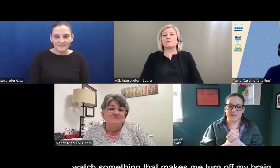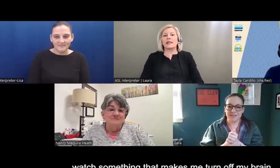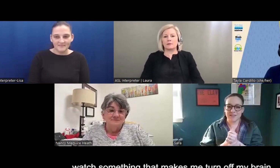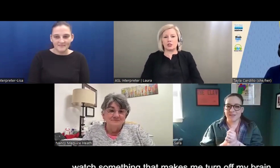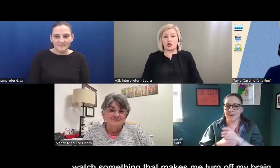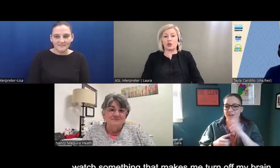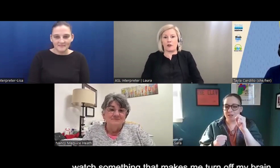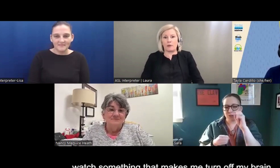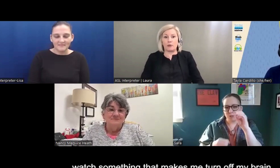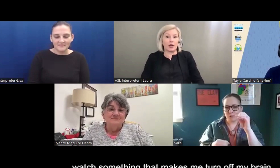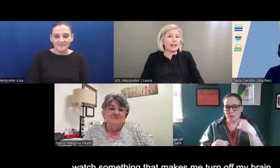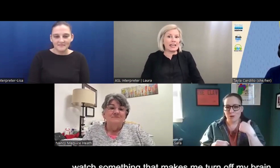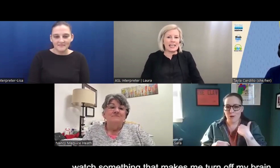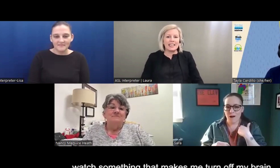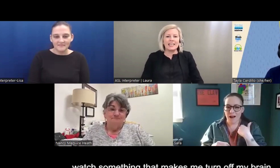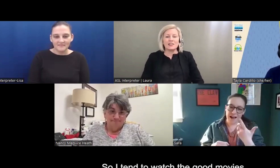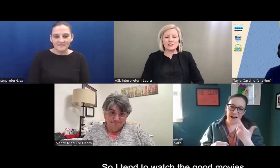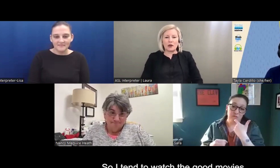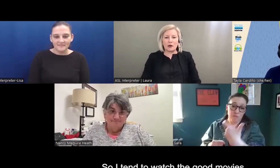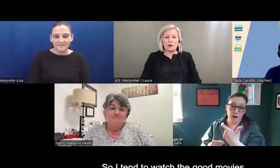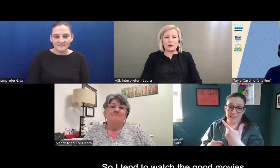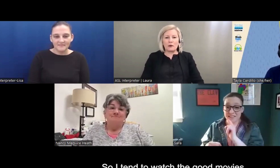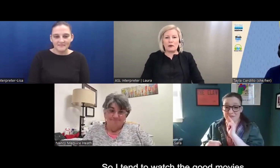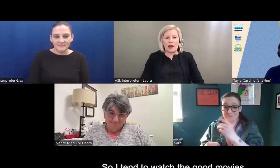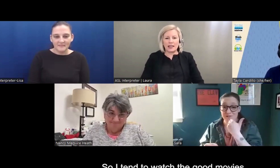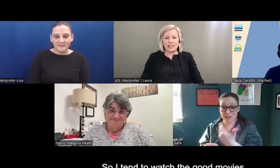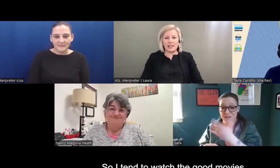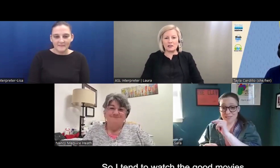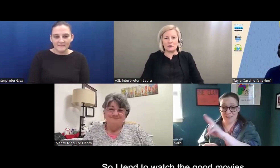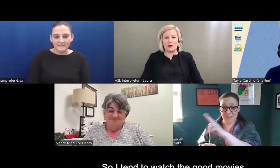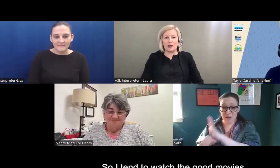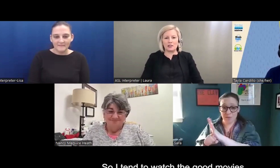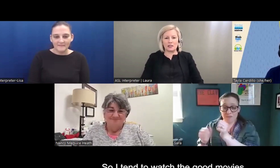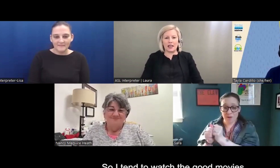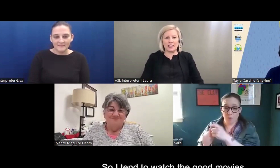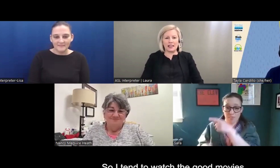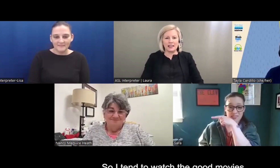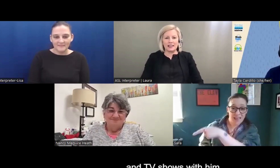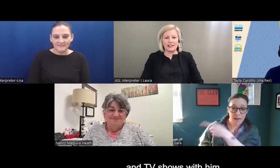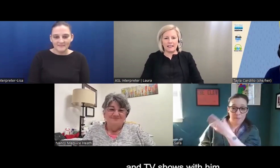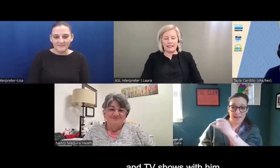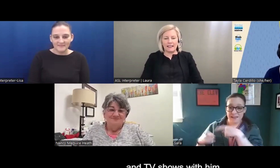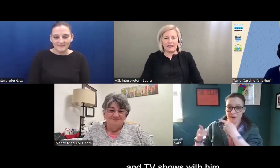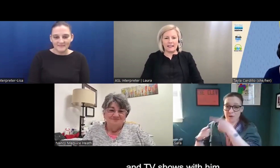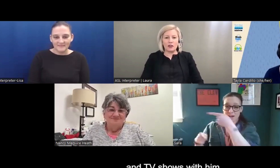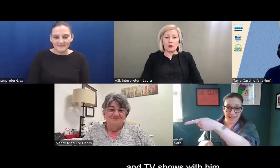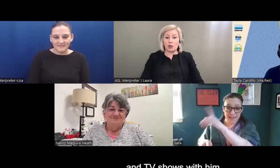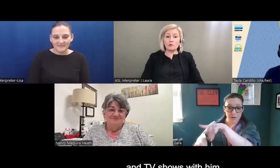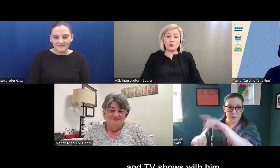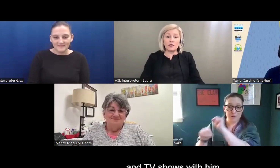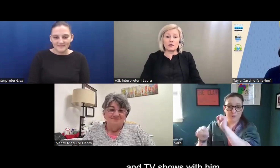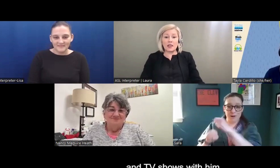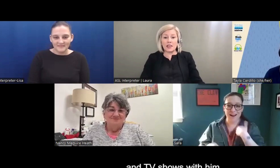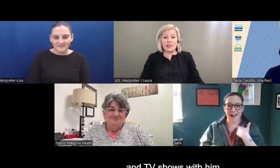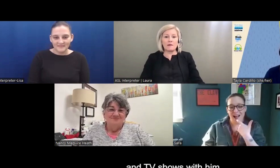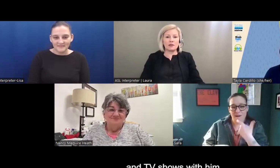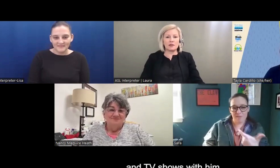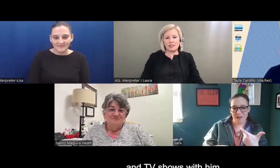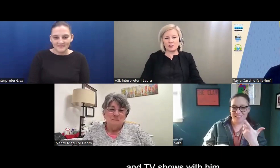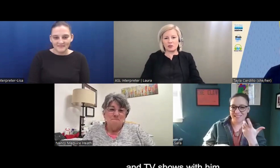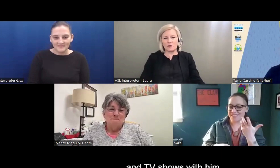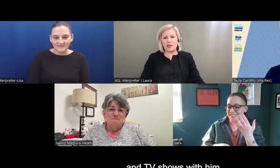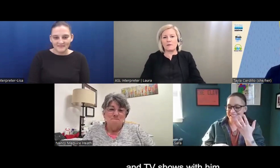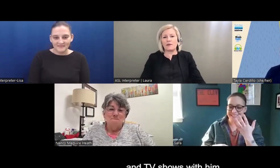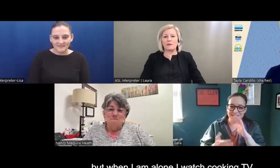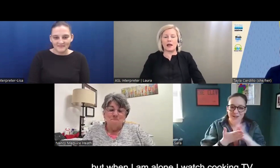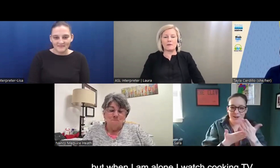something that makes me turn off my brain. So I tend to watch, like, you know, the good movies with him and the